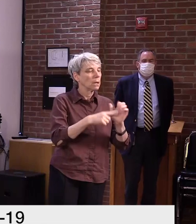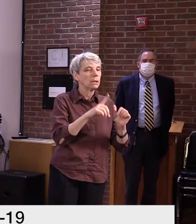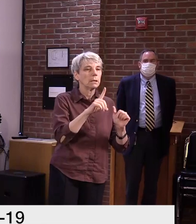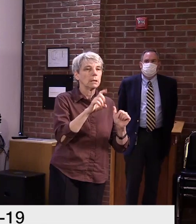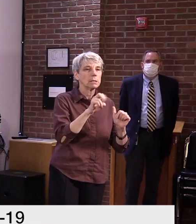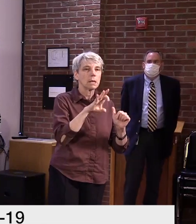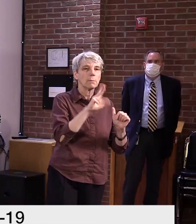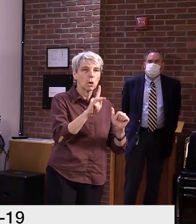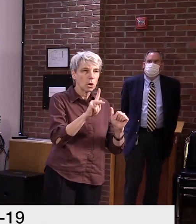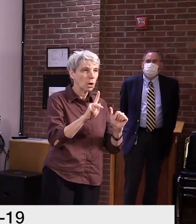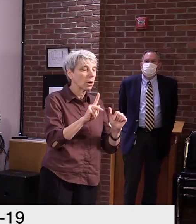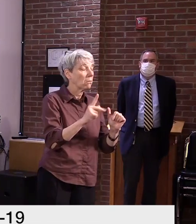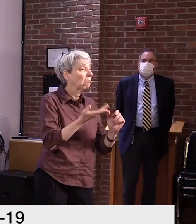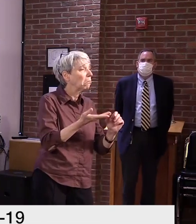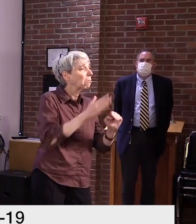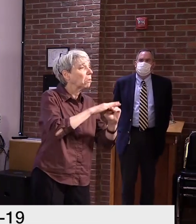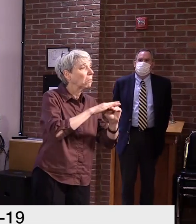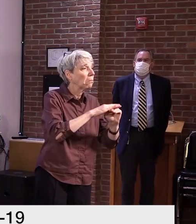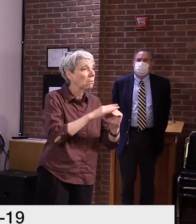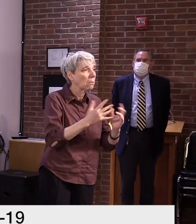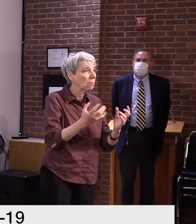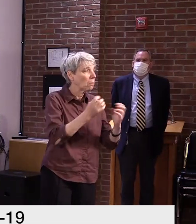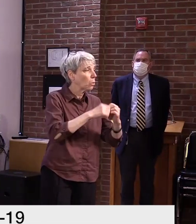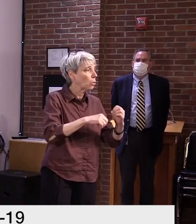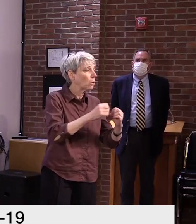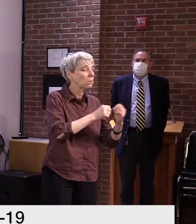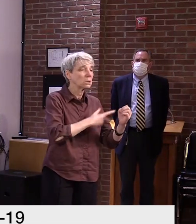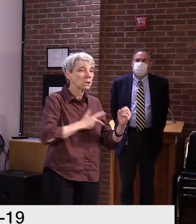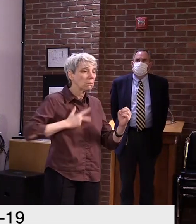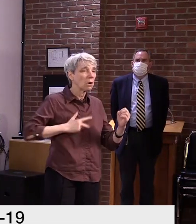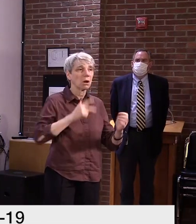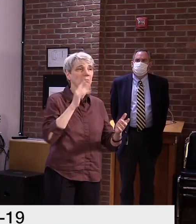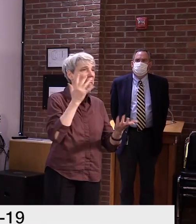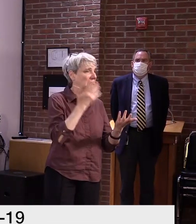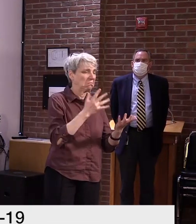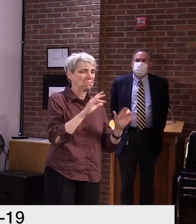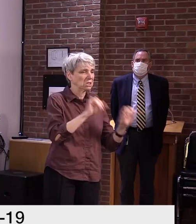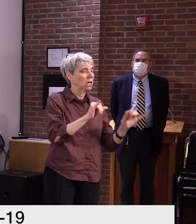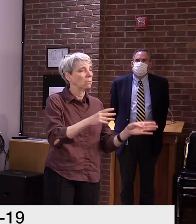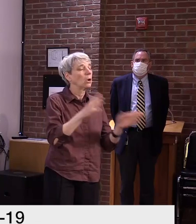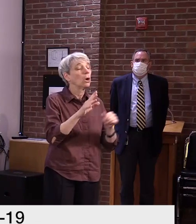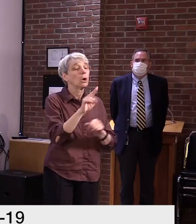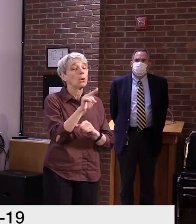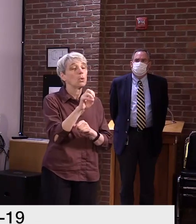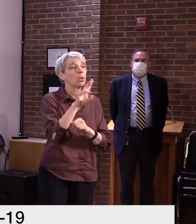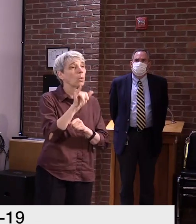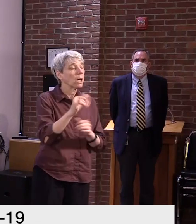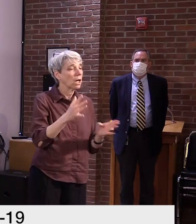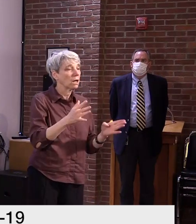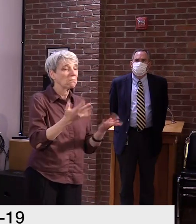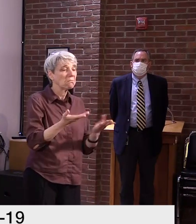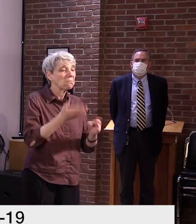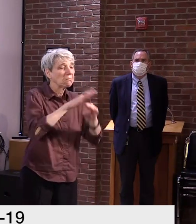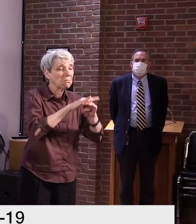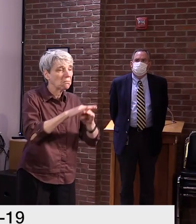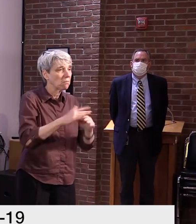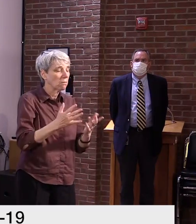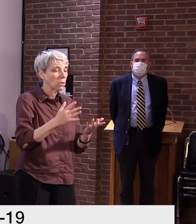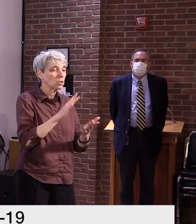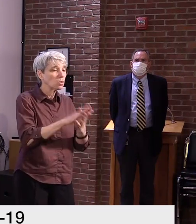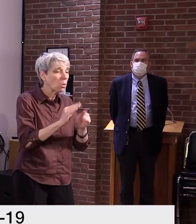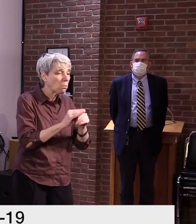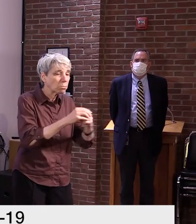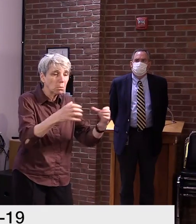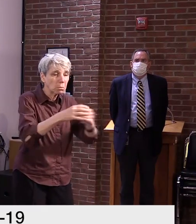not see an uptick in cases or in school outbreaks. In Norway, they did not see an uptick in cases or school